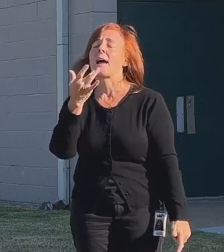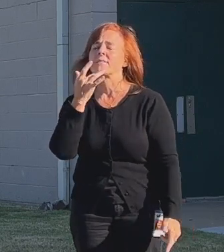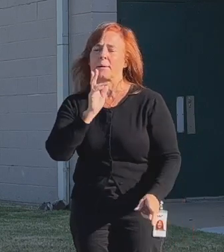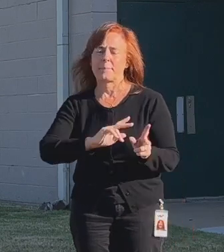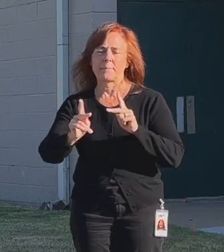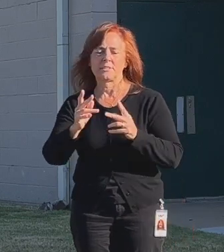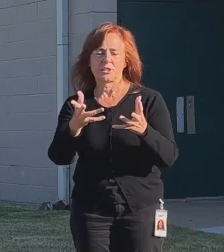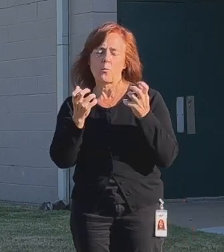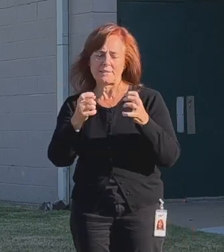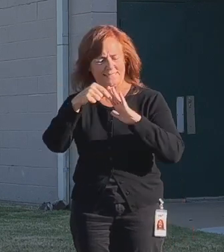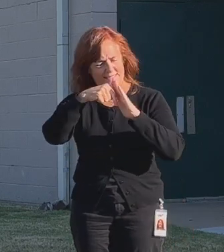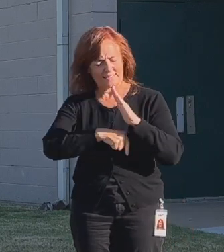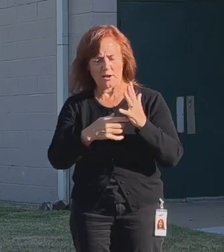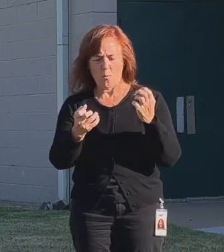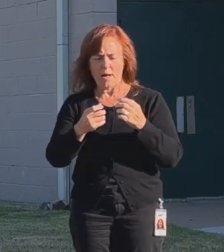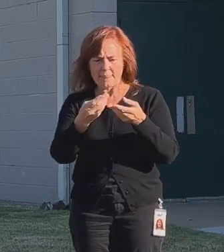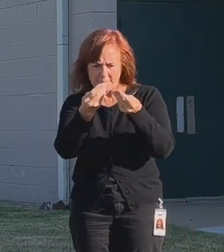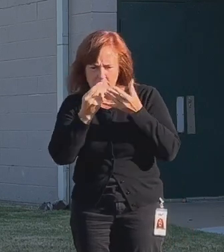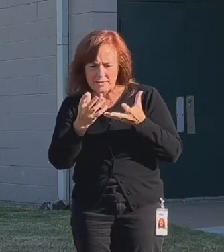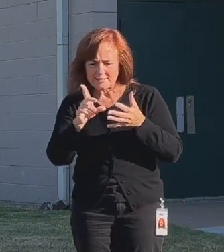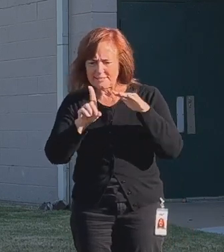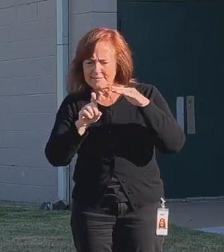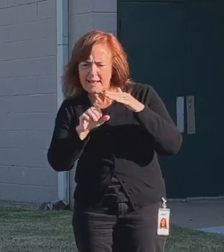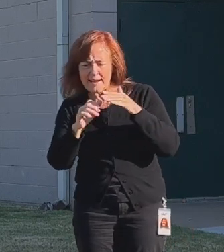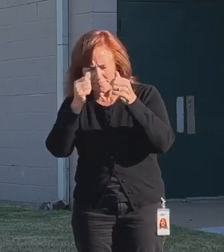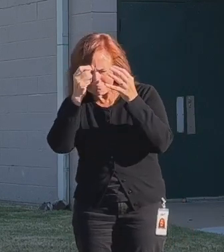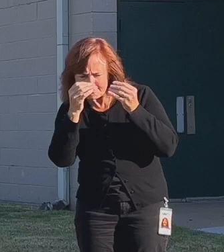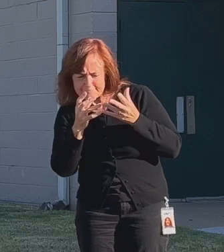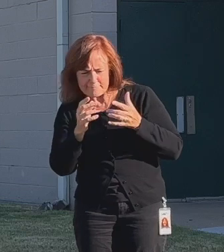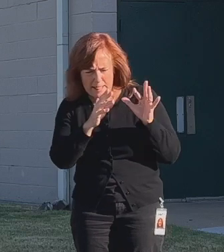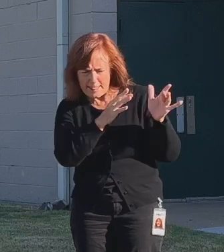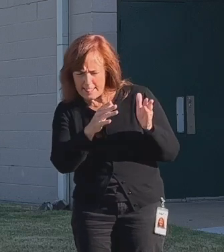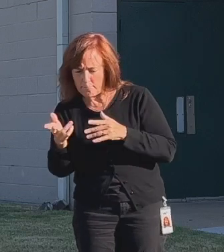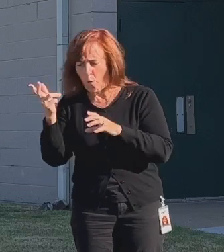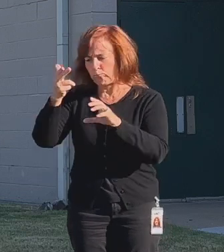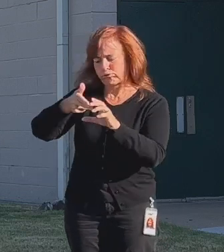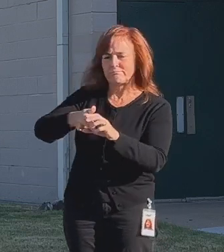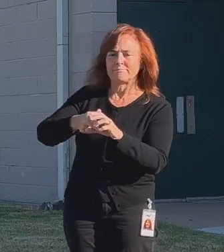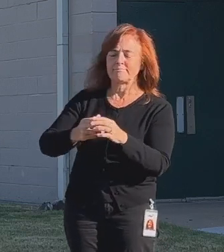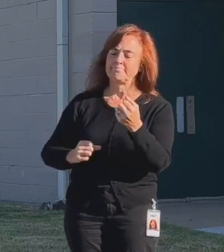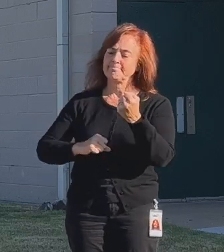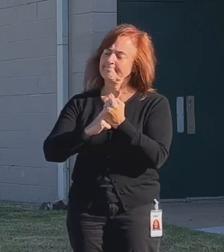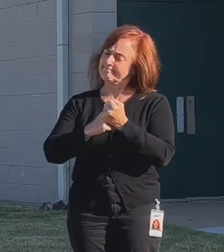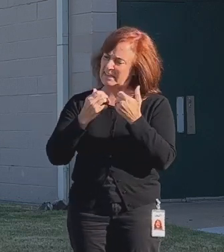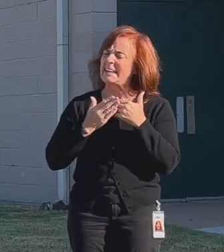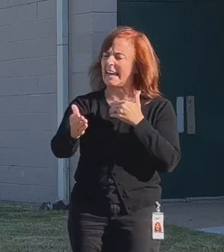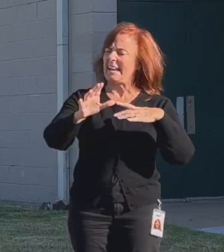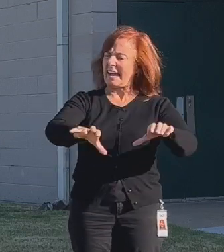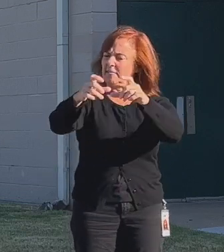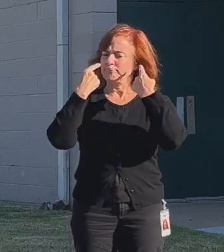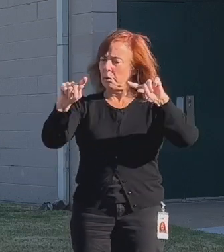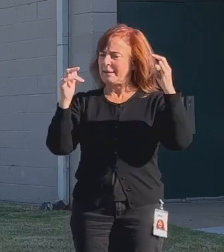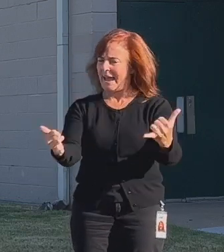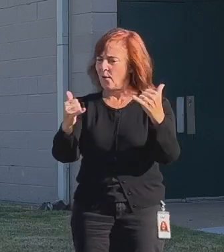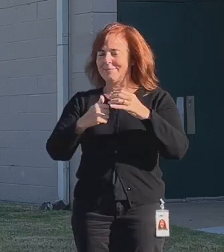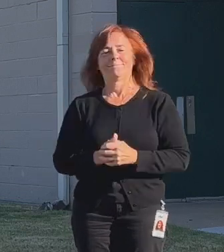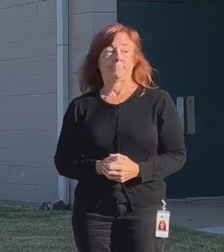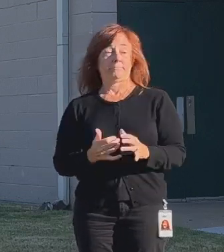doesn't, I mean, she wants the details. She wants the data. She wants a plan. But then once she's on board, it's like, get her done. So